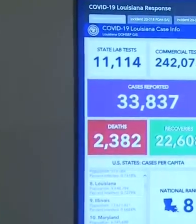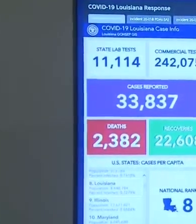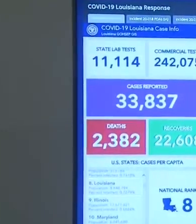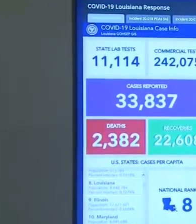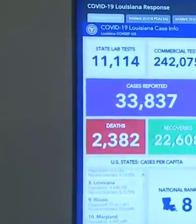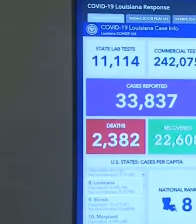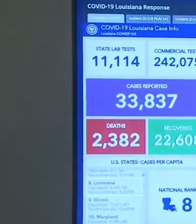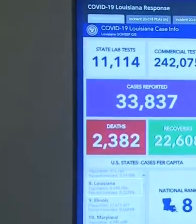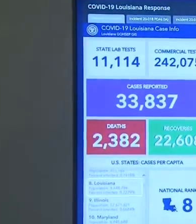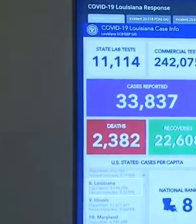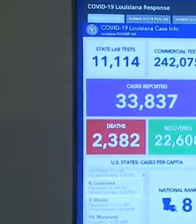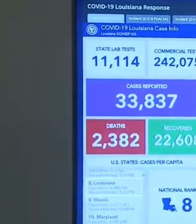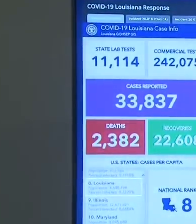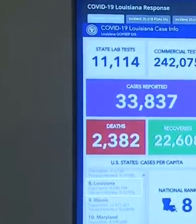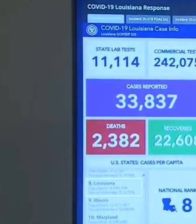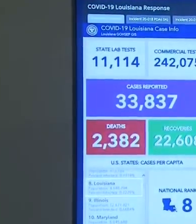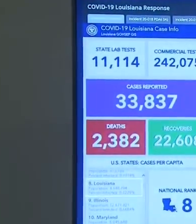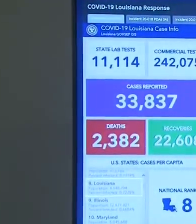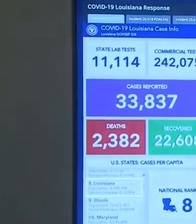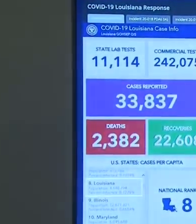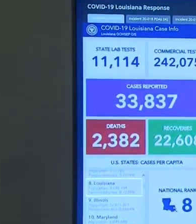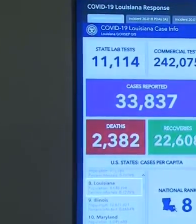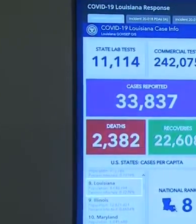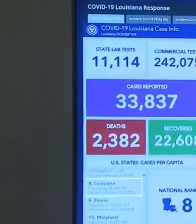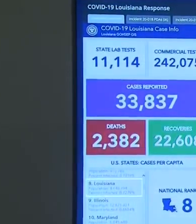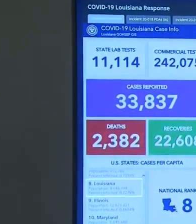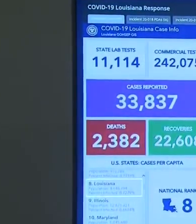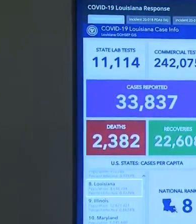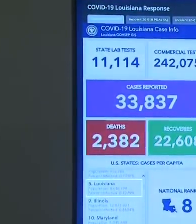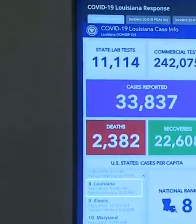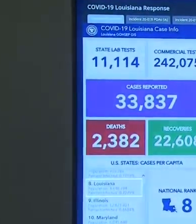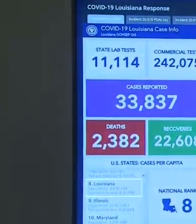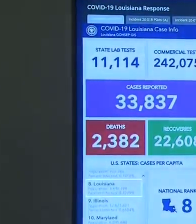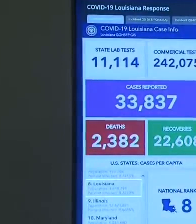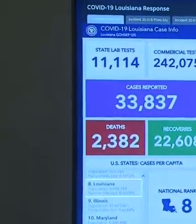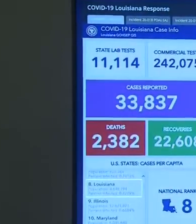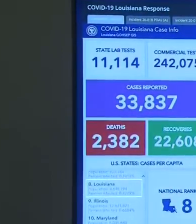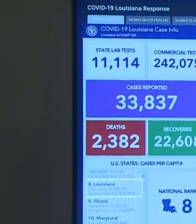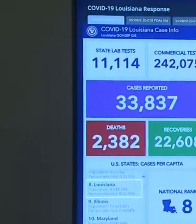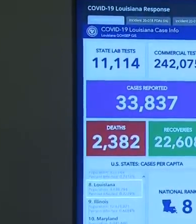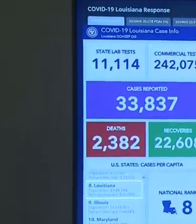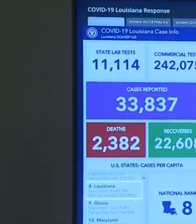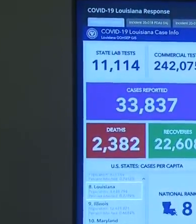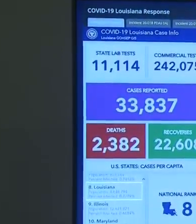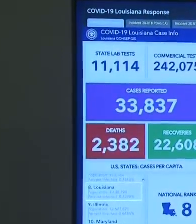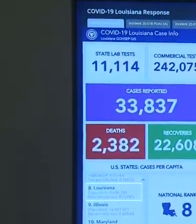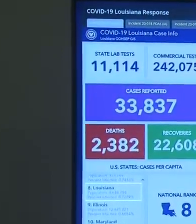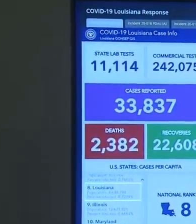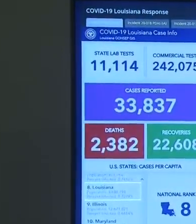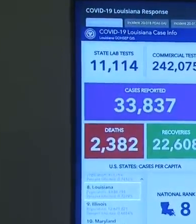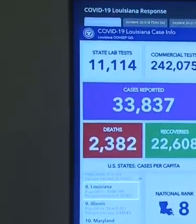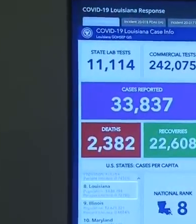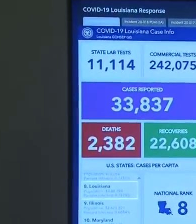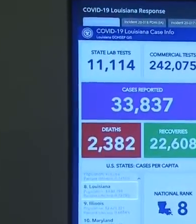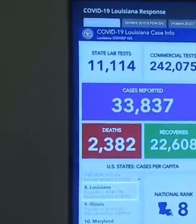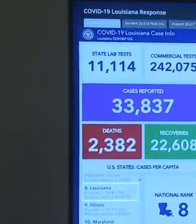We have 5,601 new tests that we're reporting today.